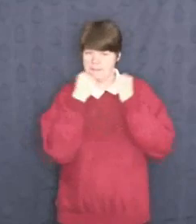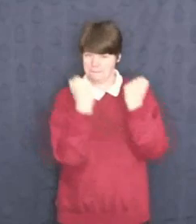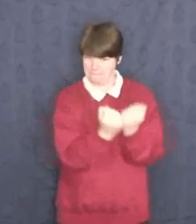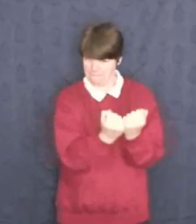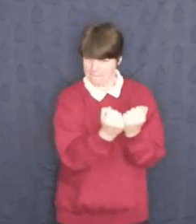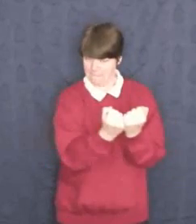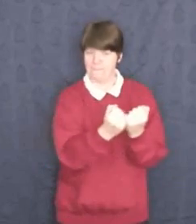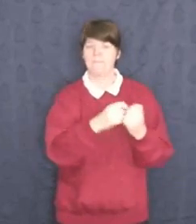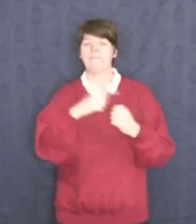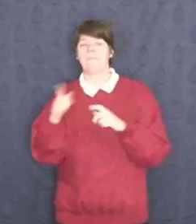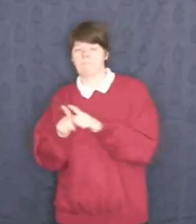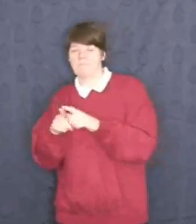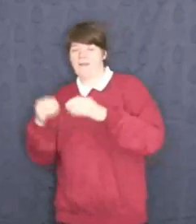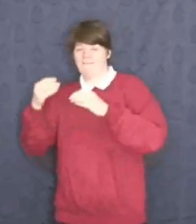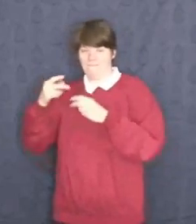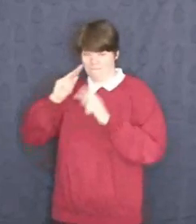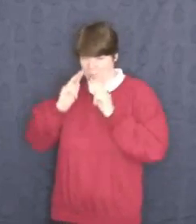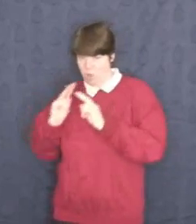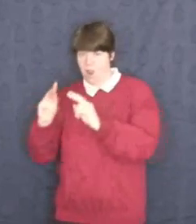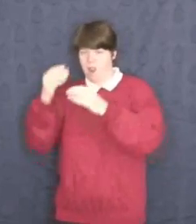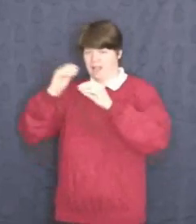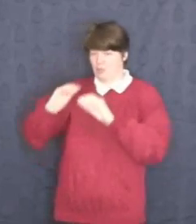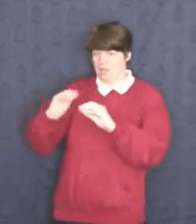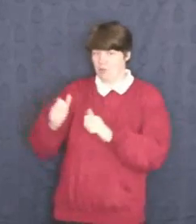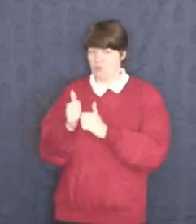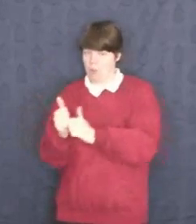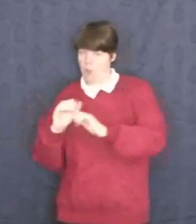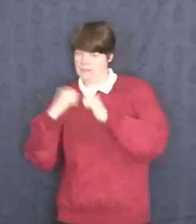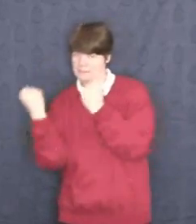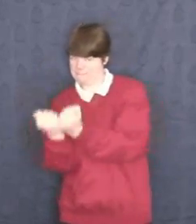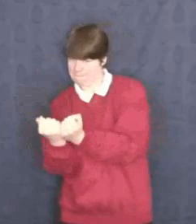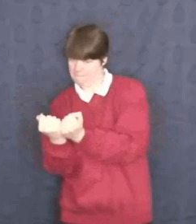Support Team and Official Education Support Team.